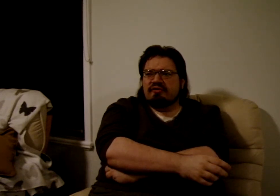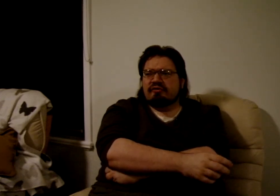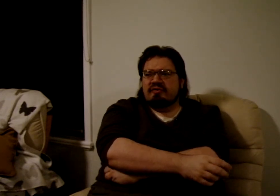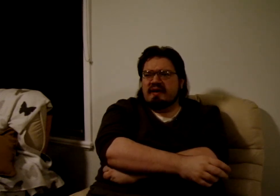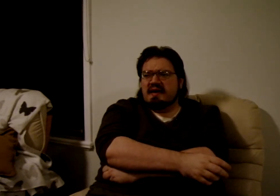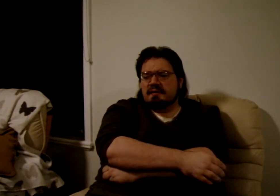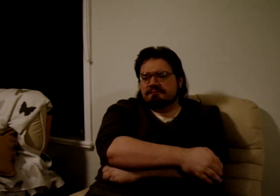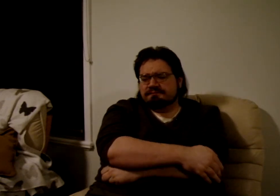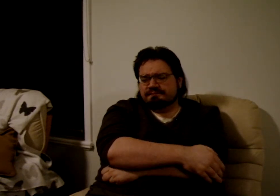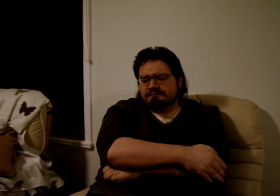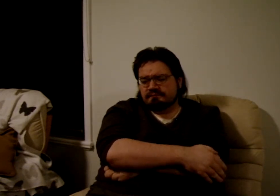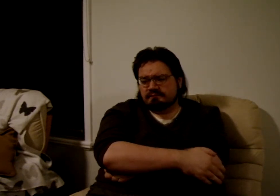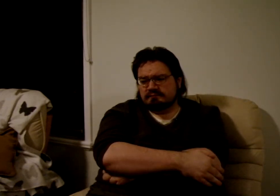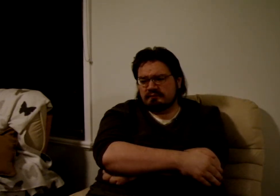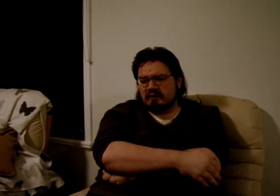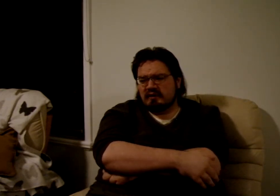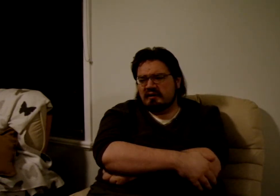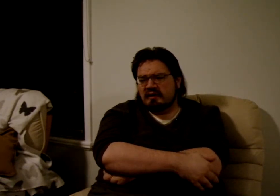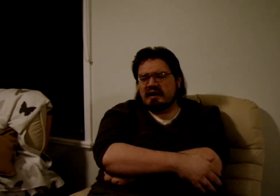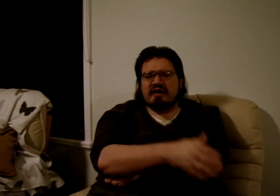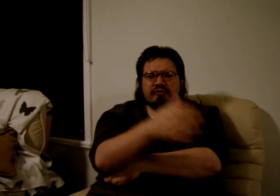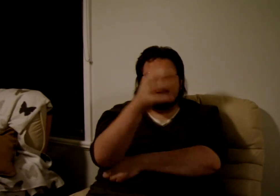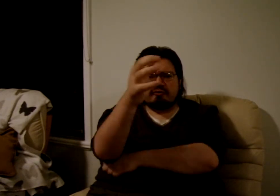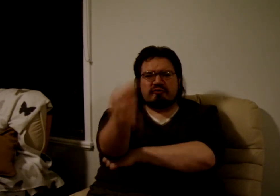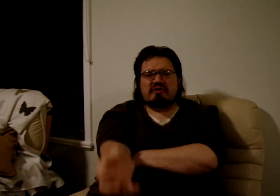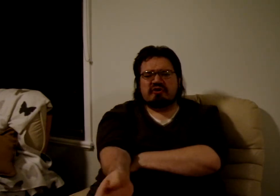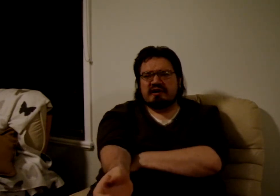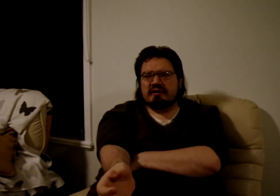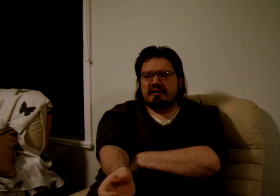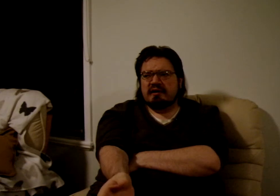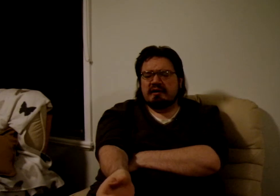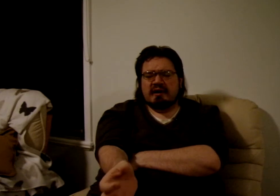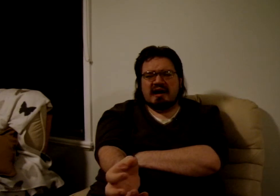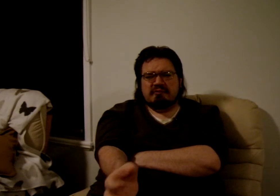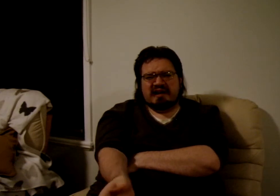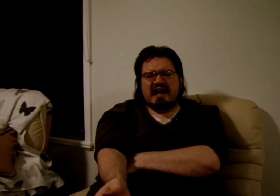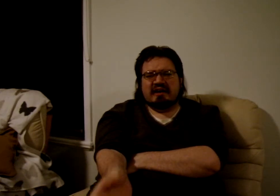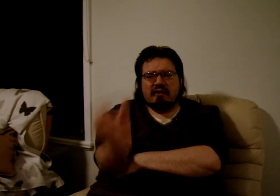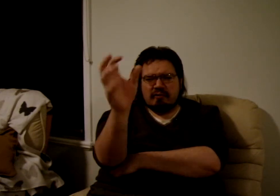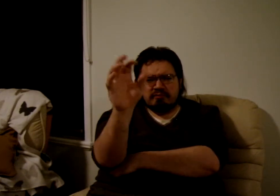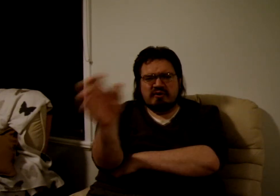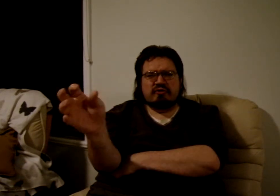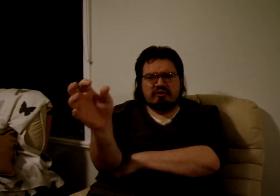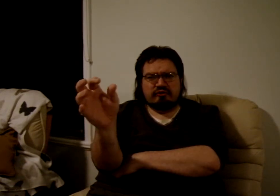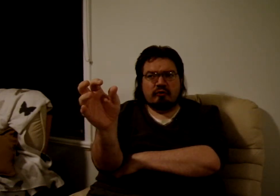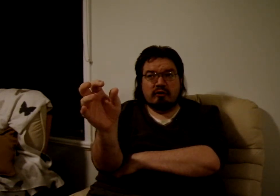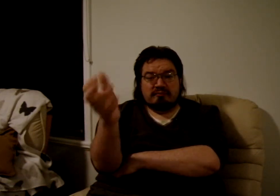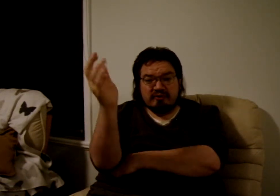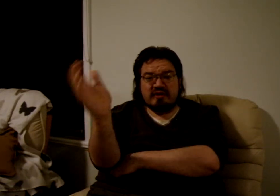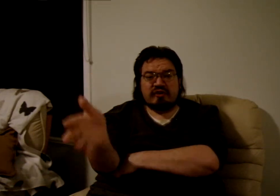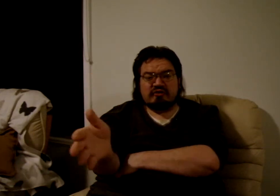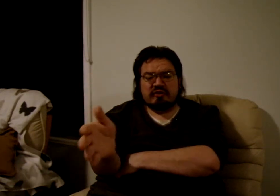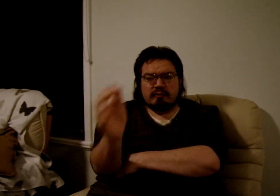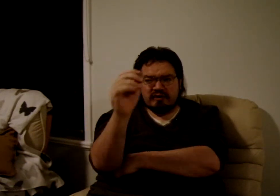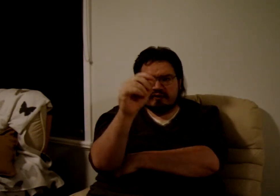the refreshing mechanic of a beauty score. Beauty is actually one of the